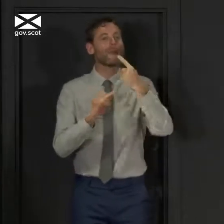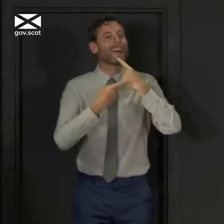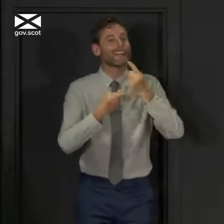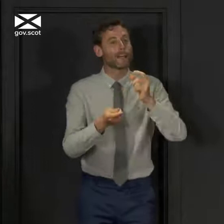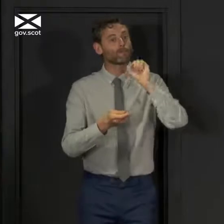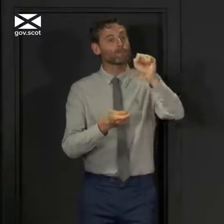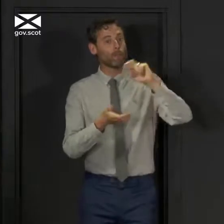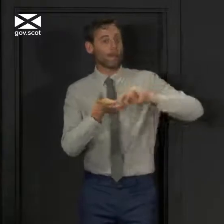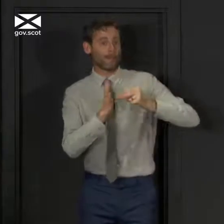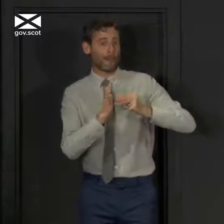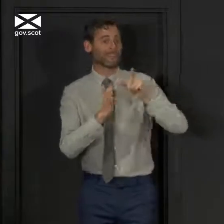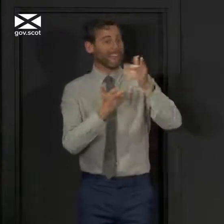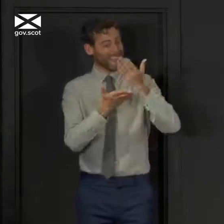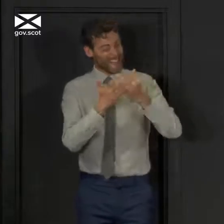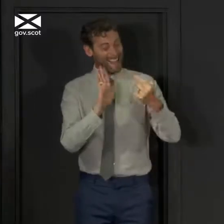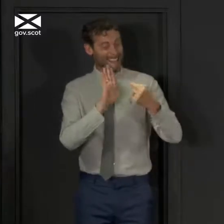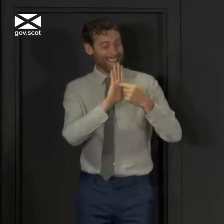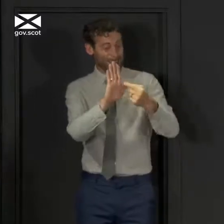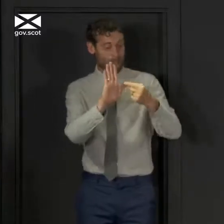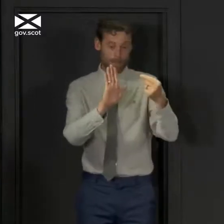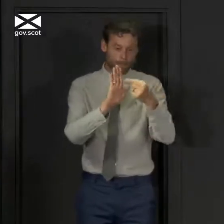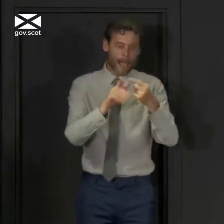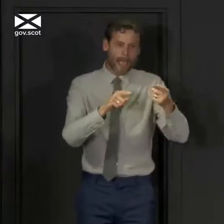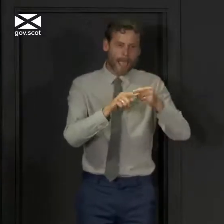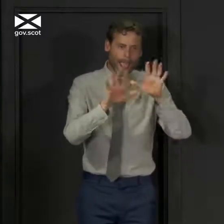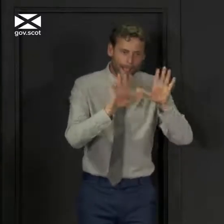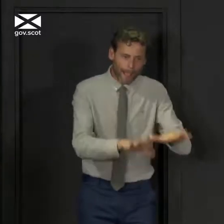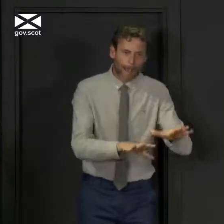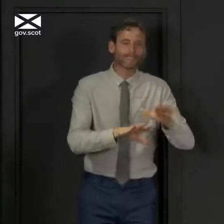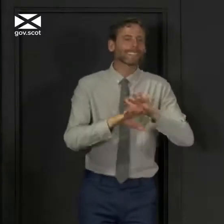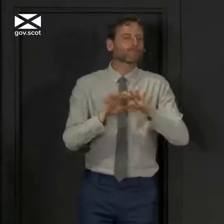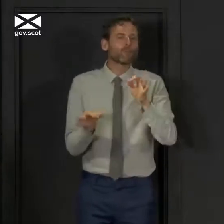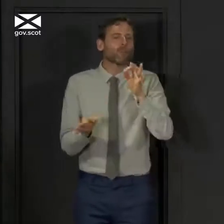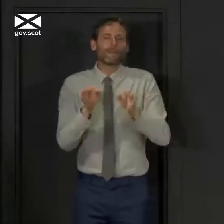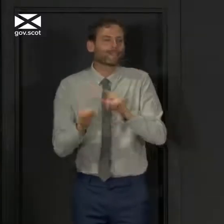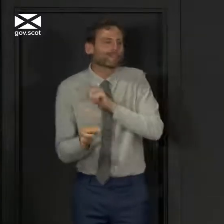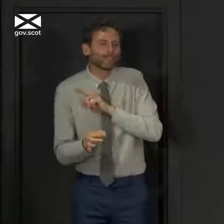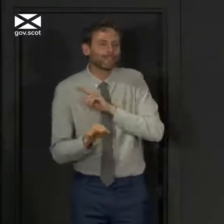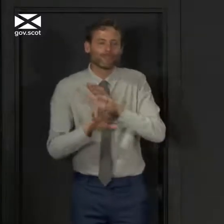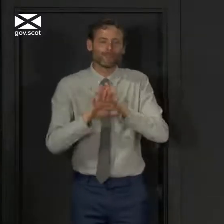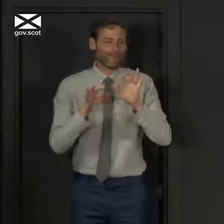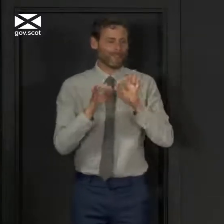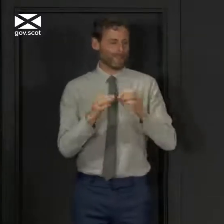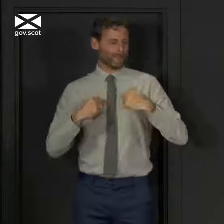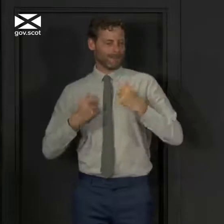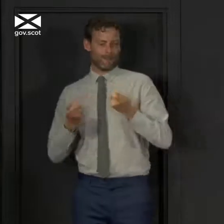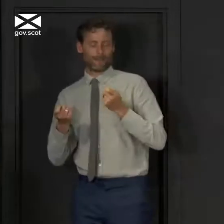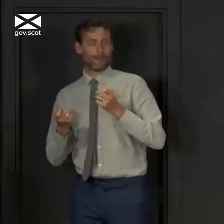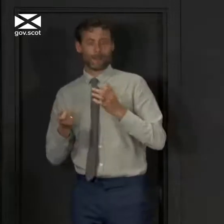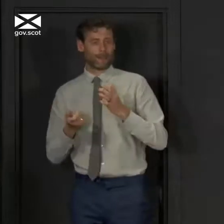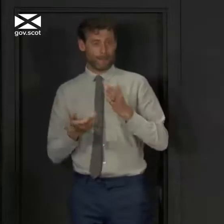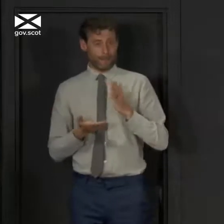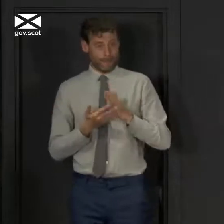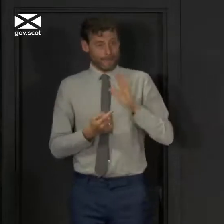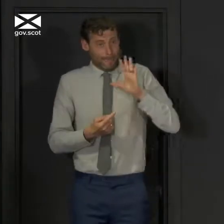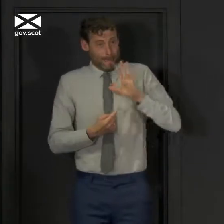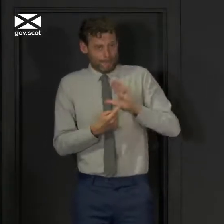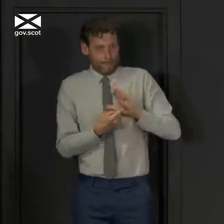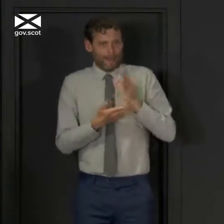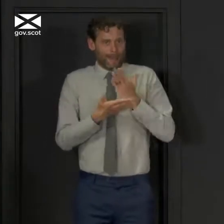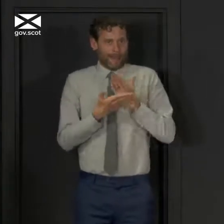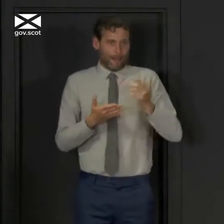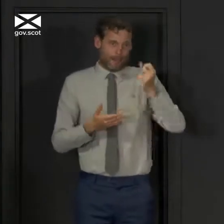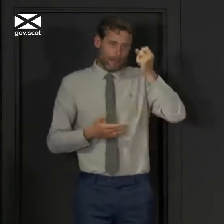make clear that he is talking about England alone that is not a political point it's not a constitutional point it's a point about the importance of the clarity